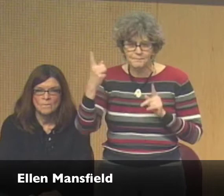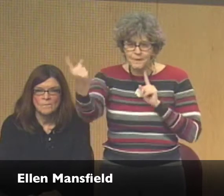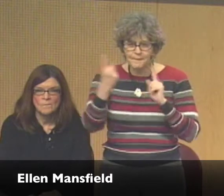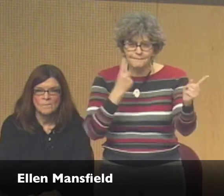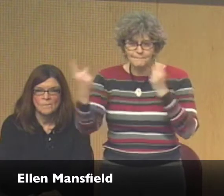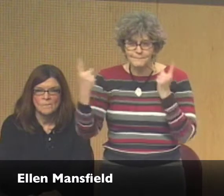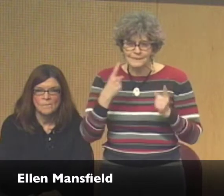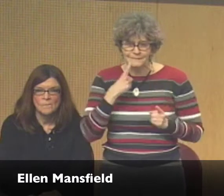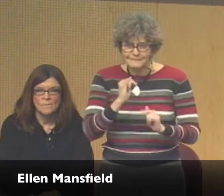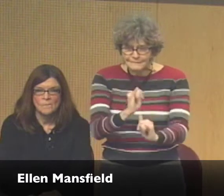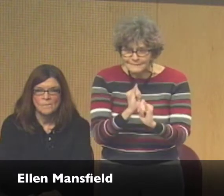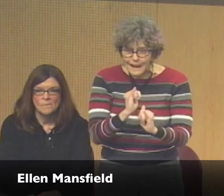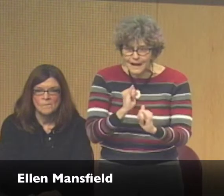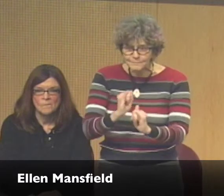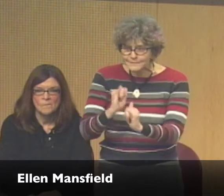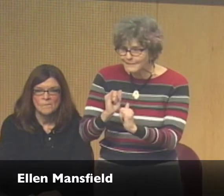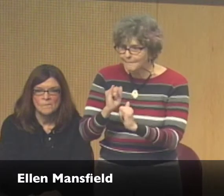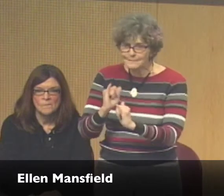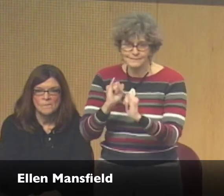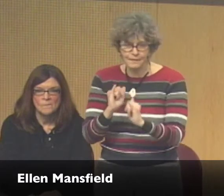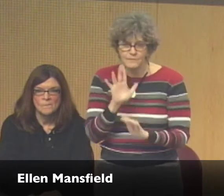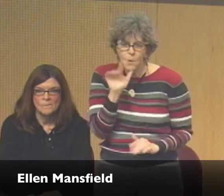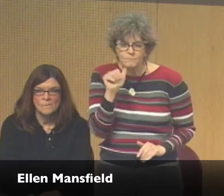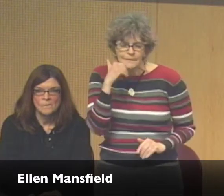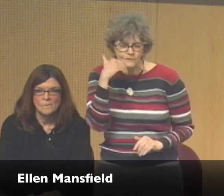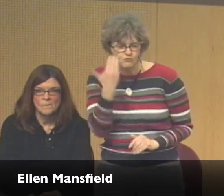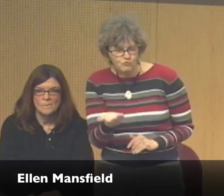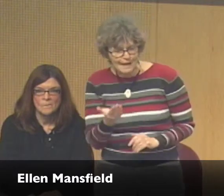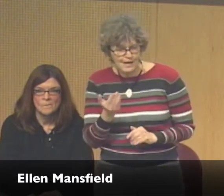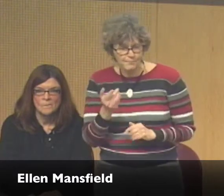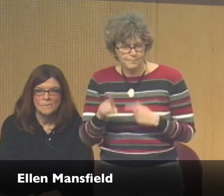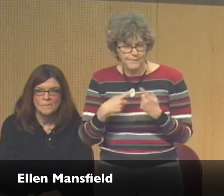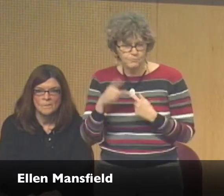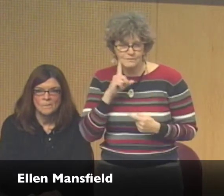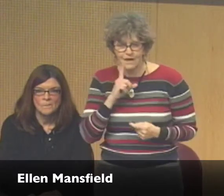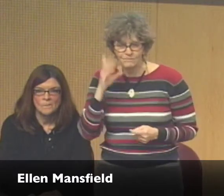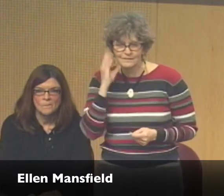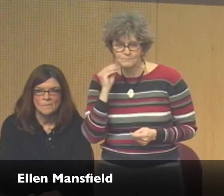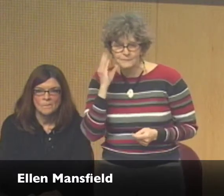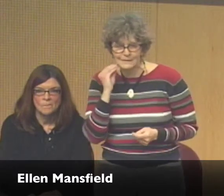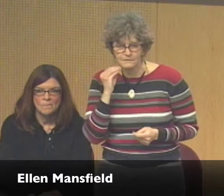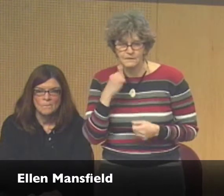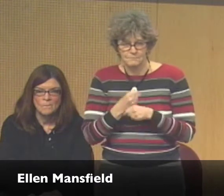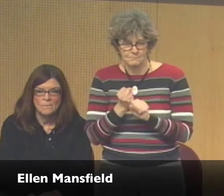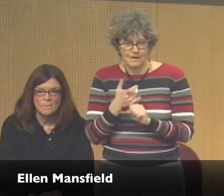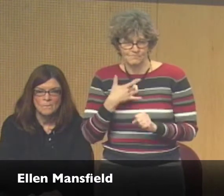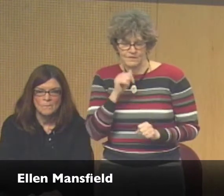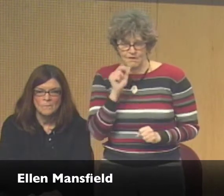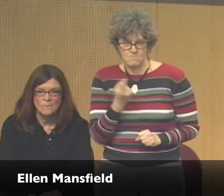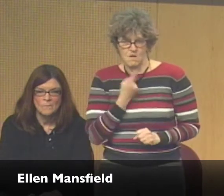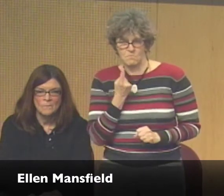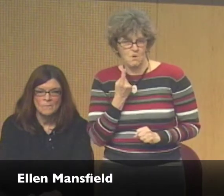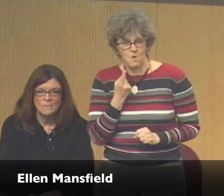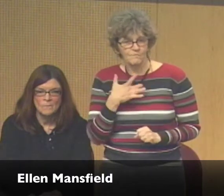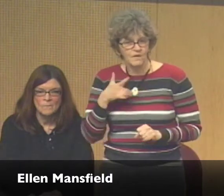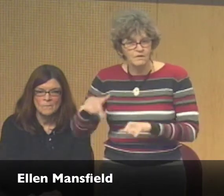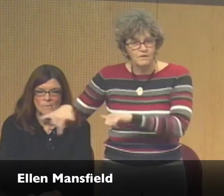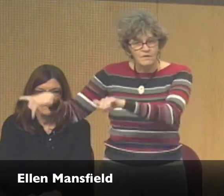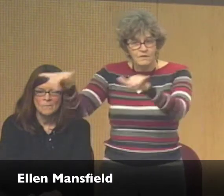wonderful to be able to do that and meet so many Deaf people with similar experiences. You know, a lot of people feel ashamed about the Deaf experience and they feel alone.